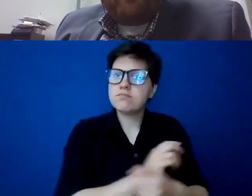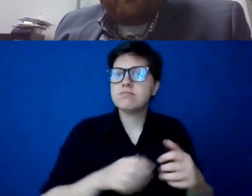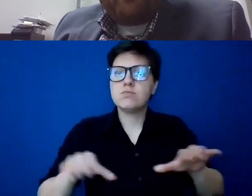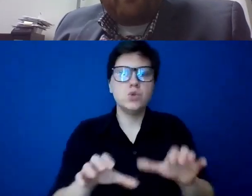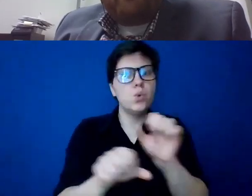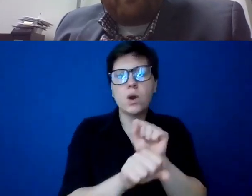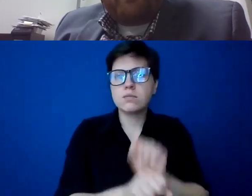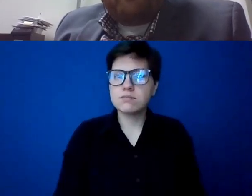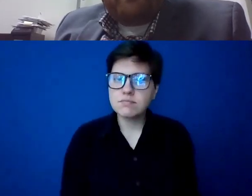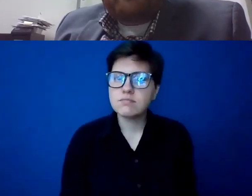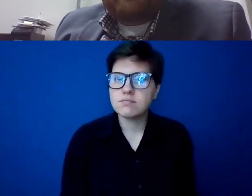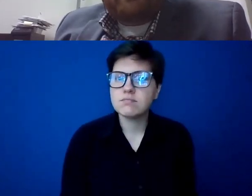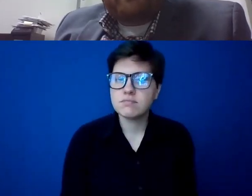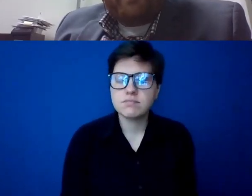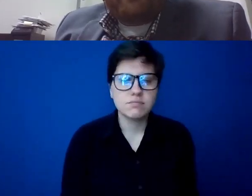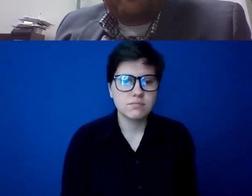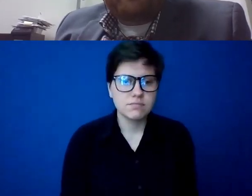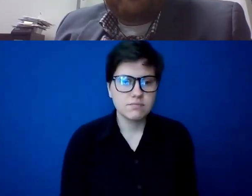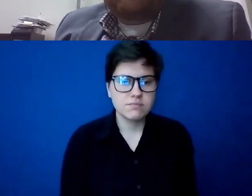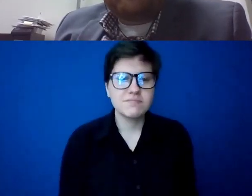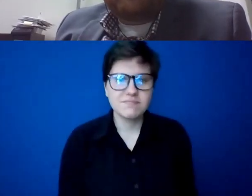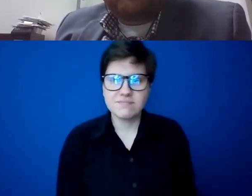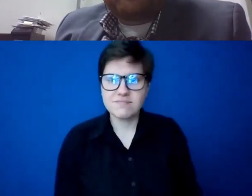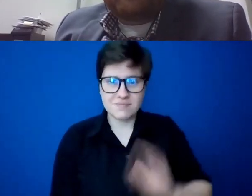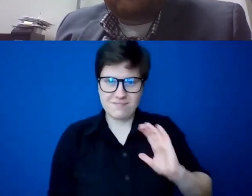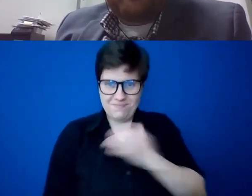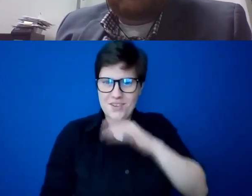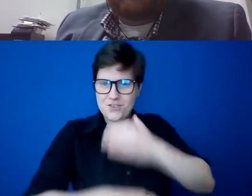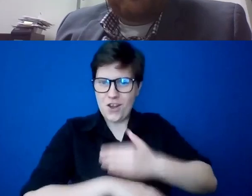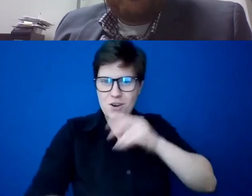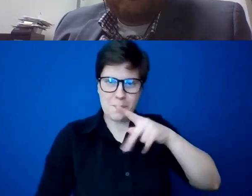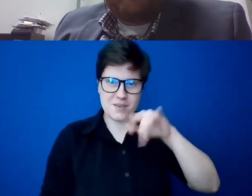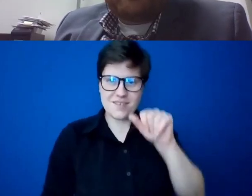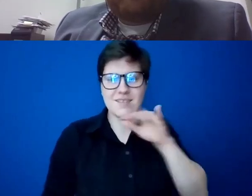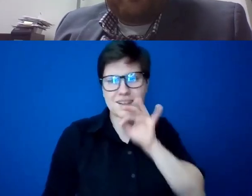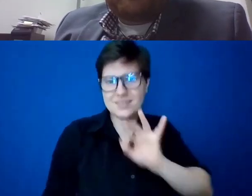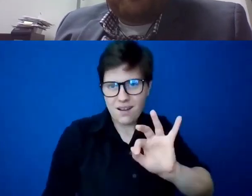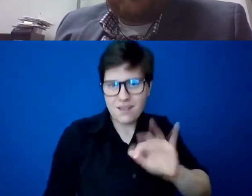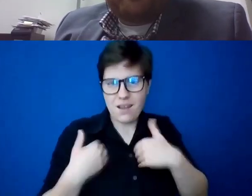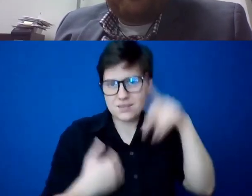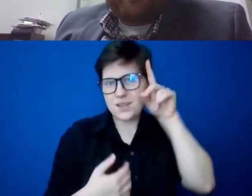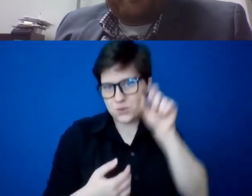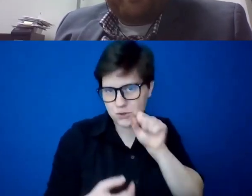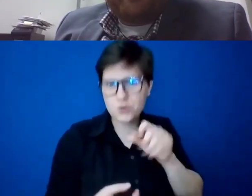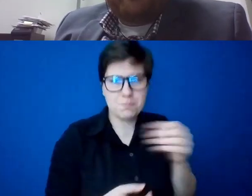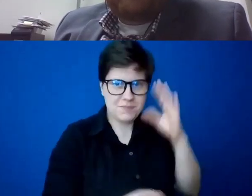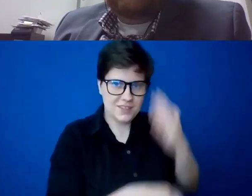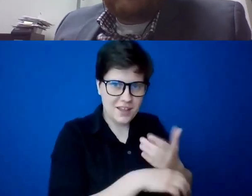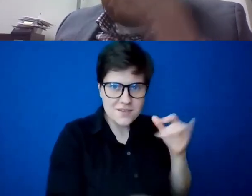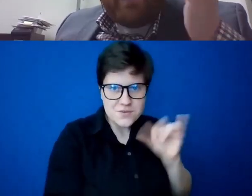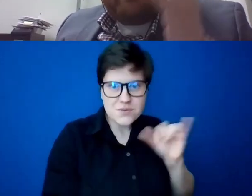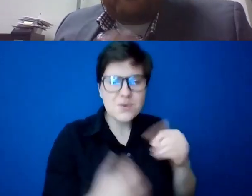Our, uh, our daughter, our daughter Pia is nine and has Down syndrome as our son, Max, and we had a priest at the breakfast table the other day. And